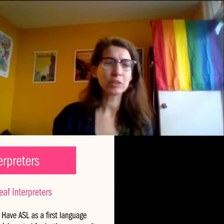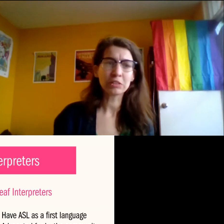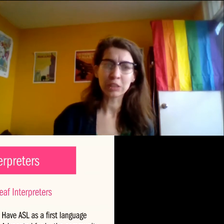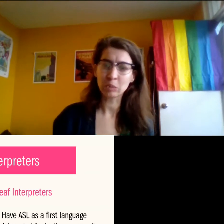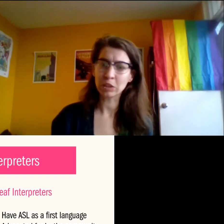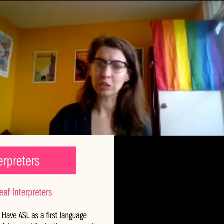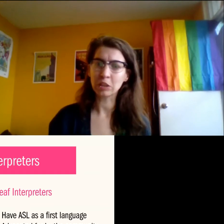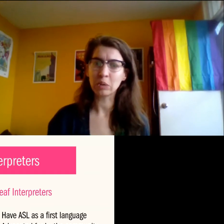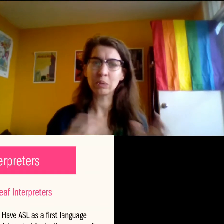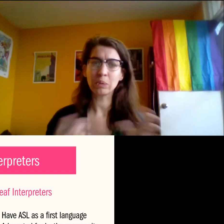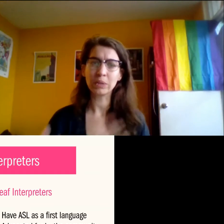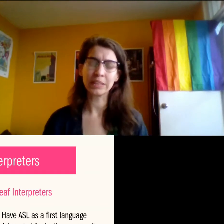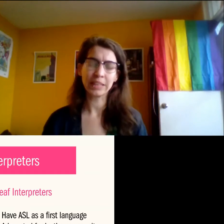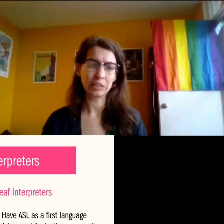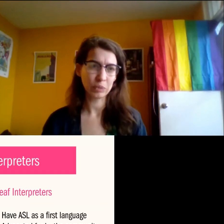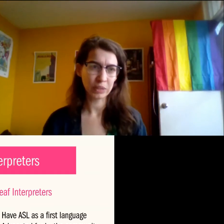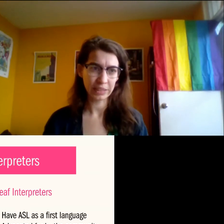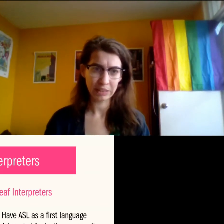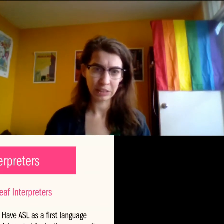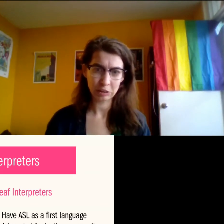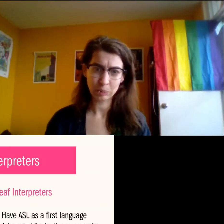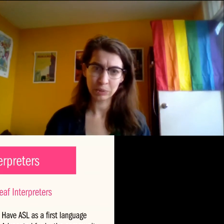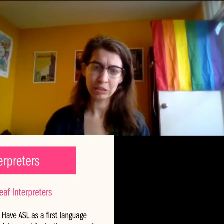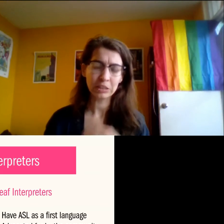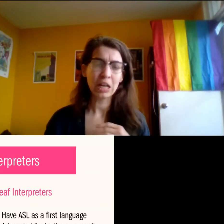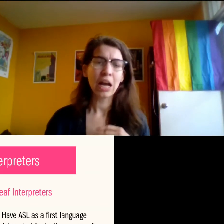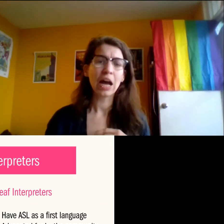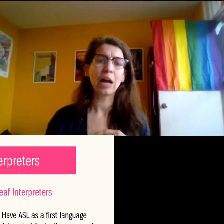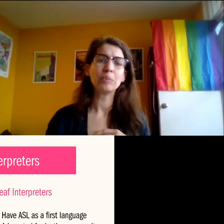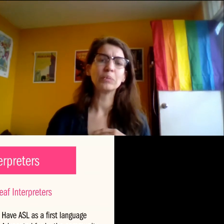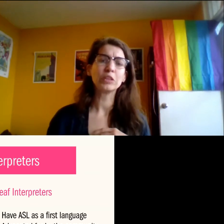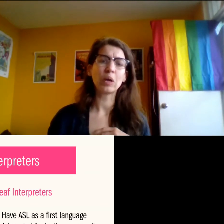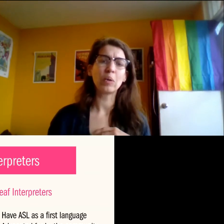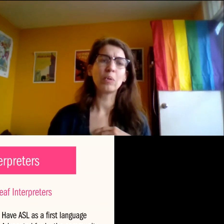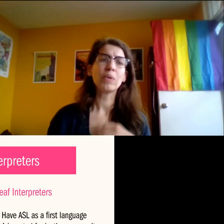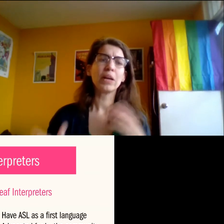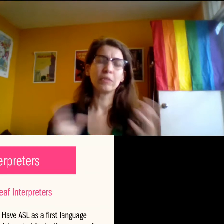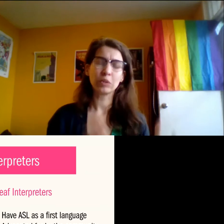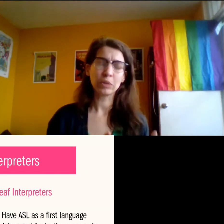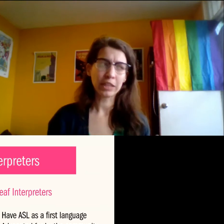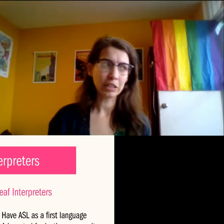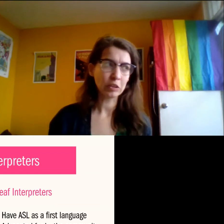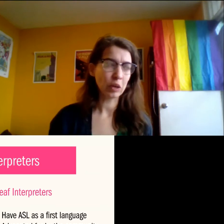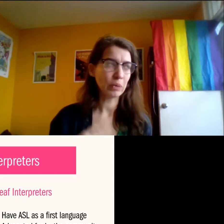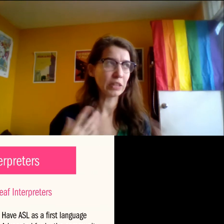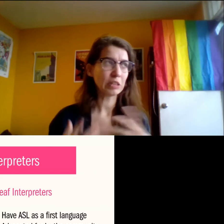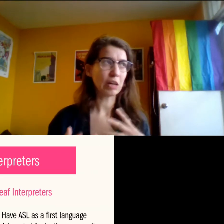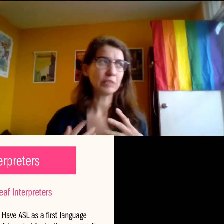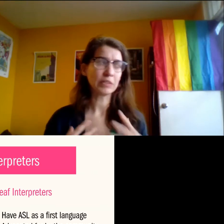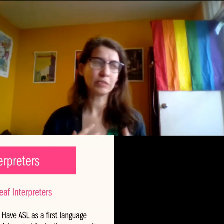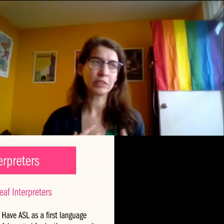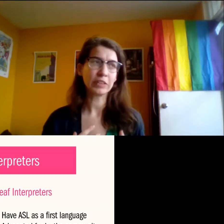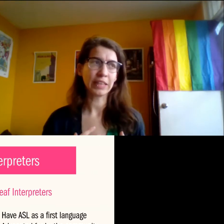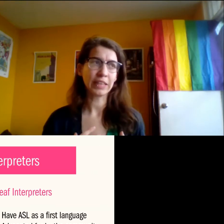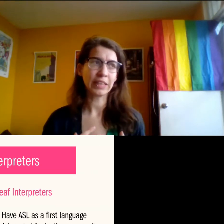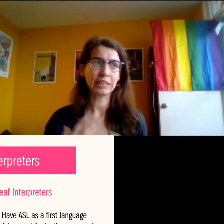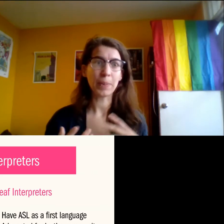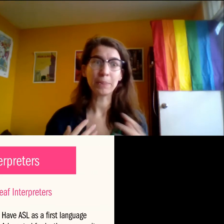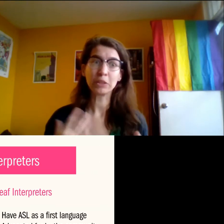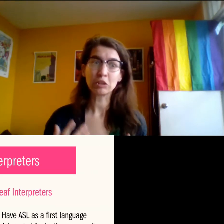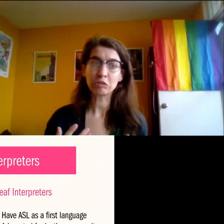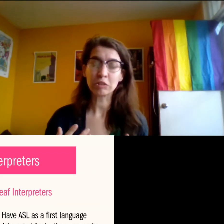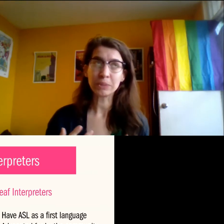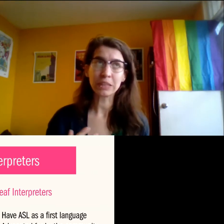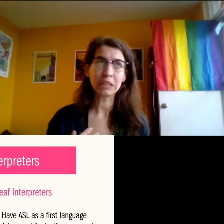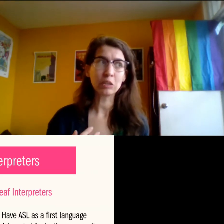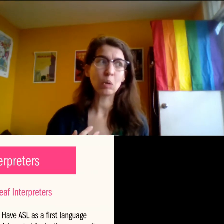deaf interpreters can work alone or in tandem with hearing interpreters. Um, so if they're working alone, it's often for things that